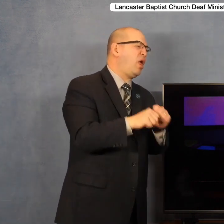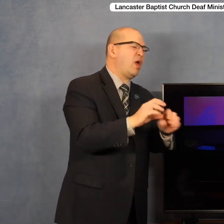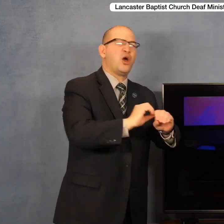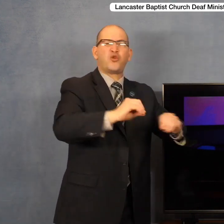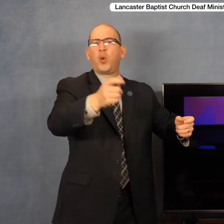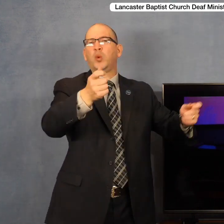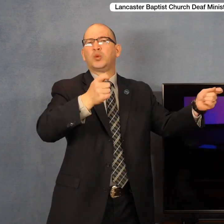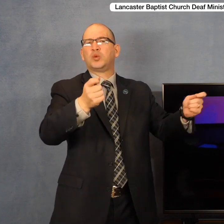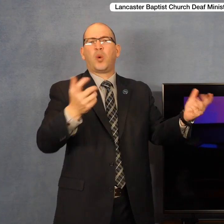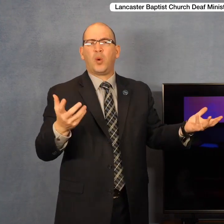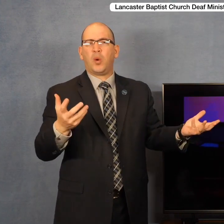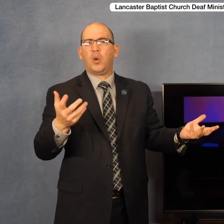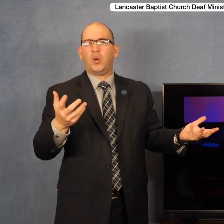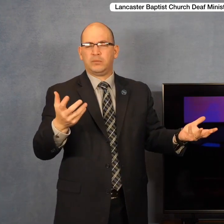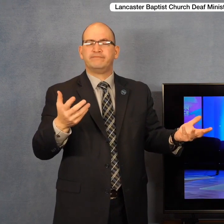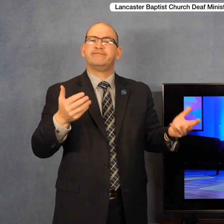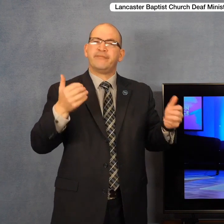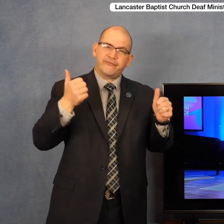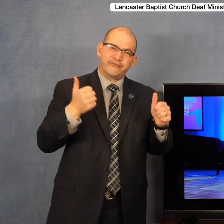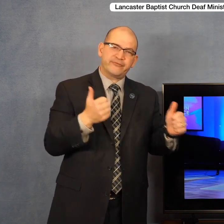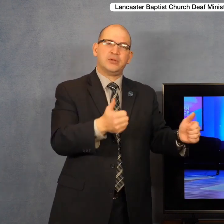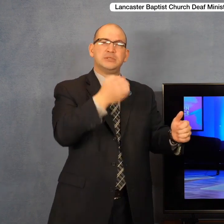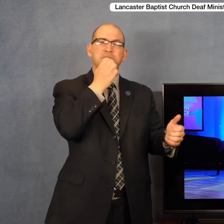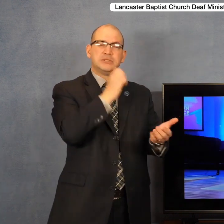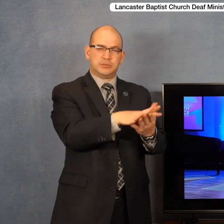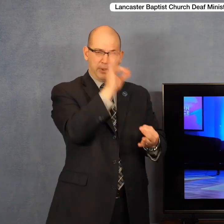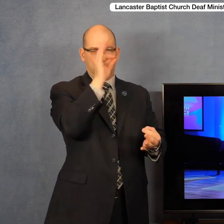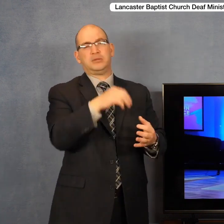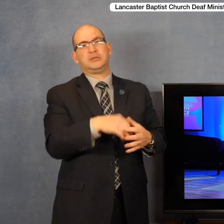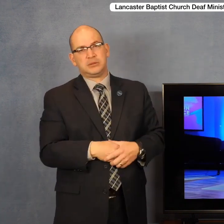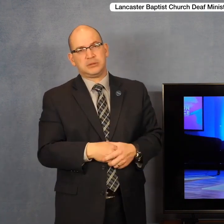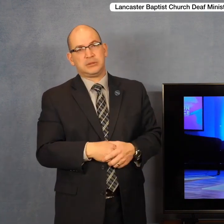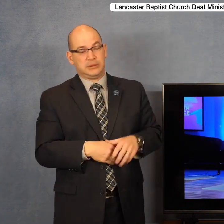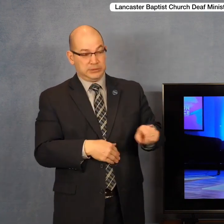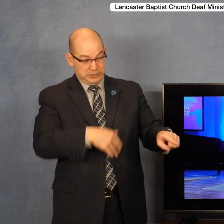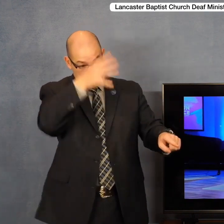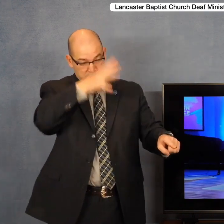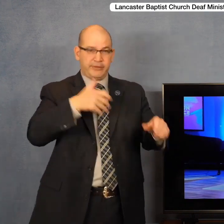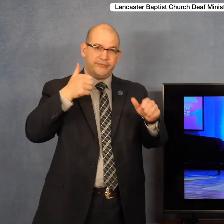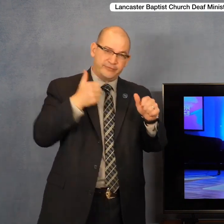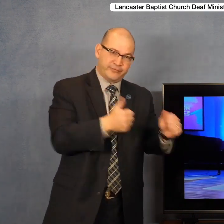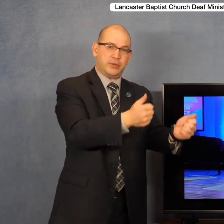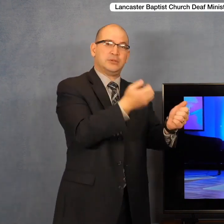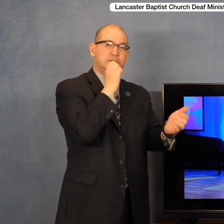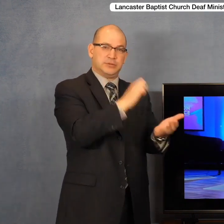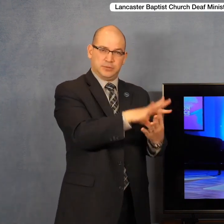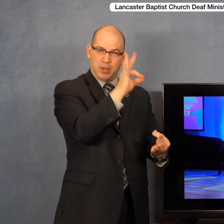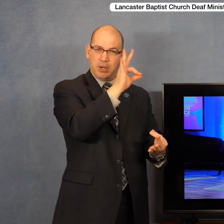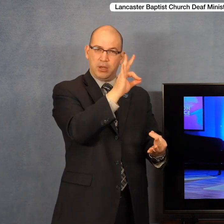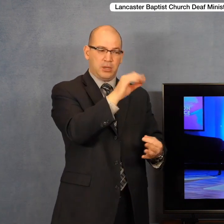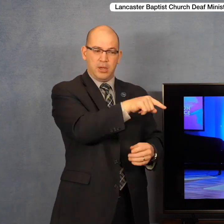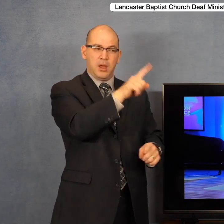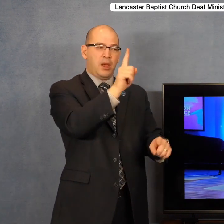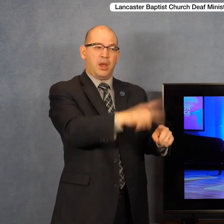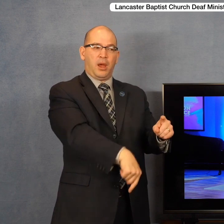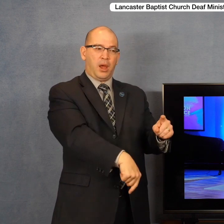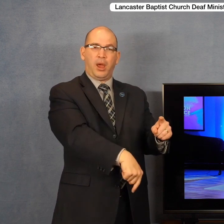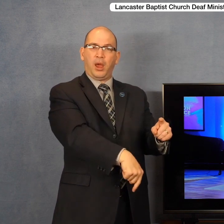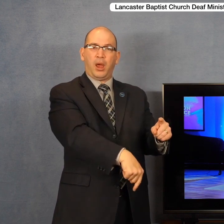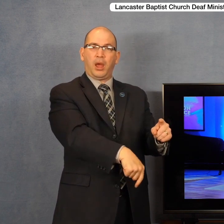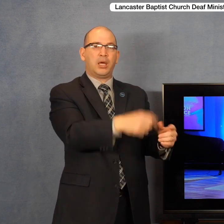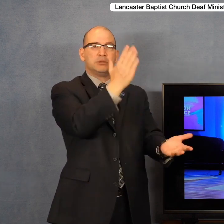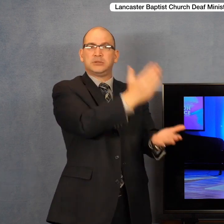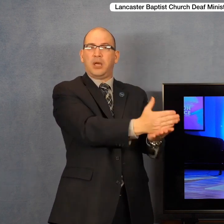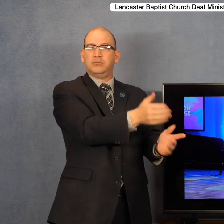perhaps an evil influence. And this man was under that influence. He could not find a way of recovery